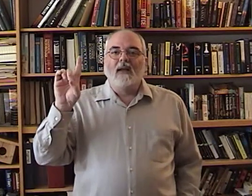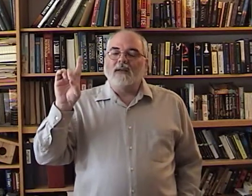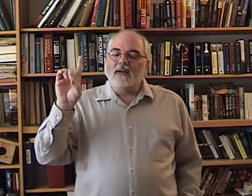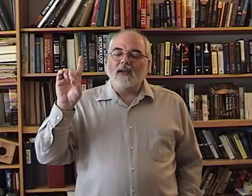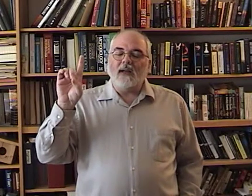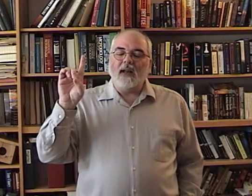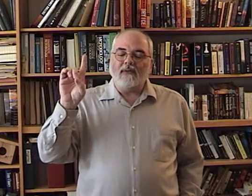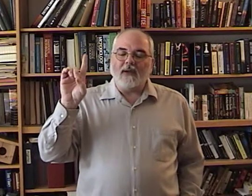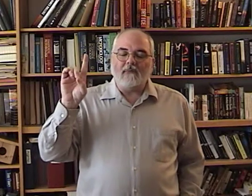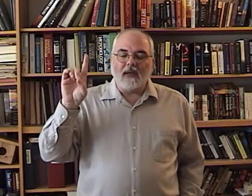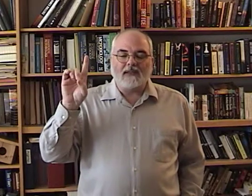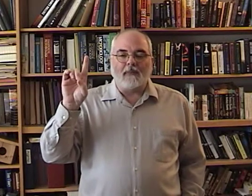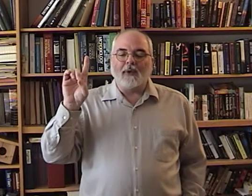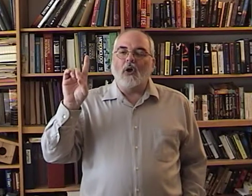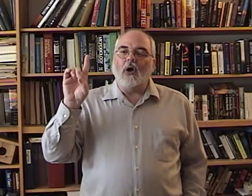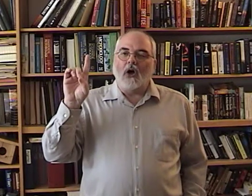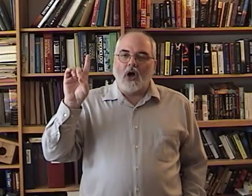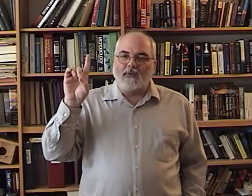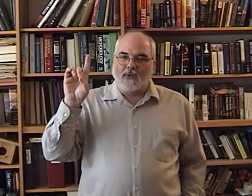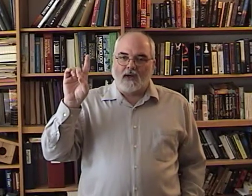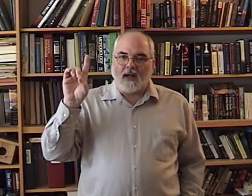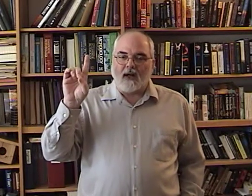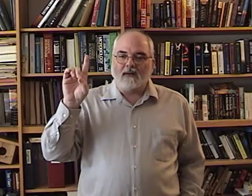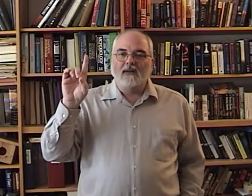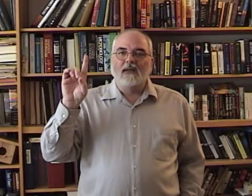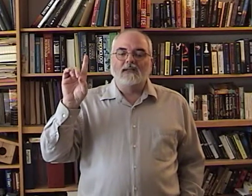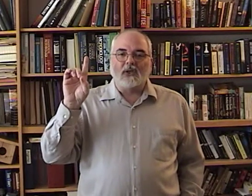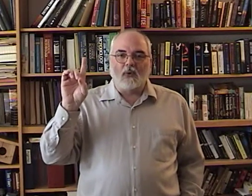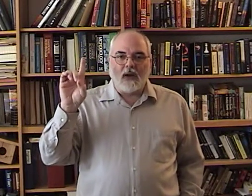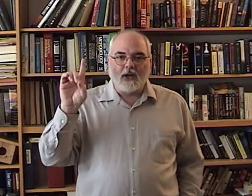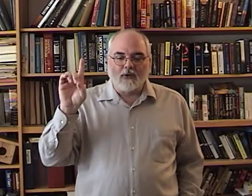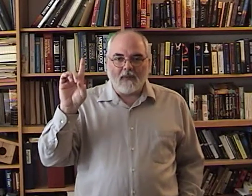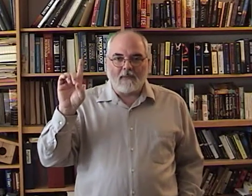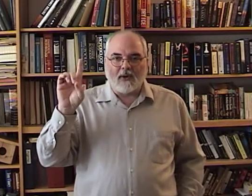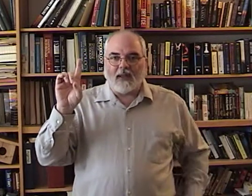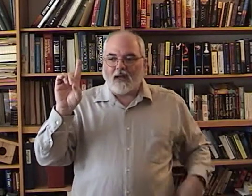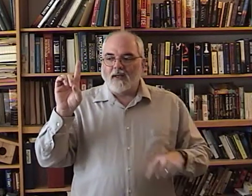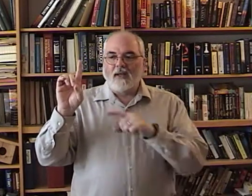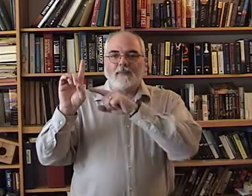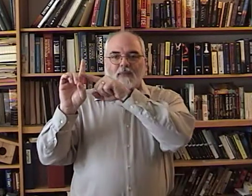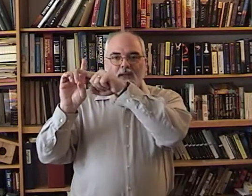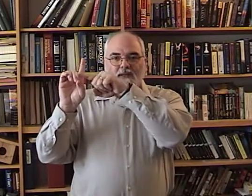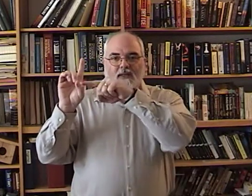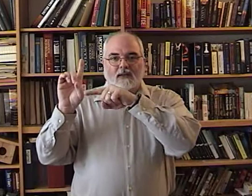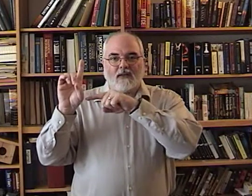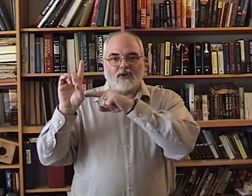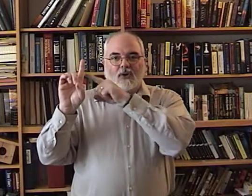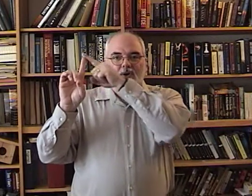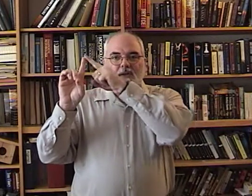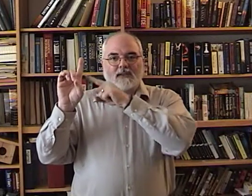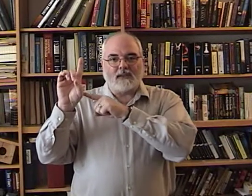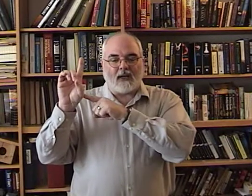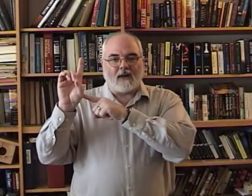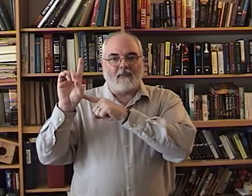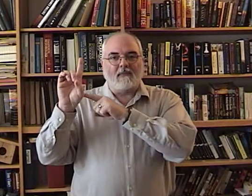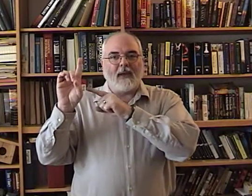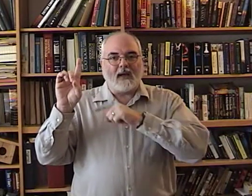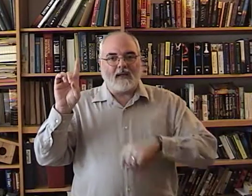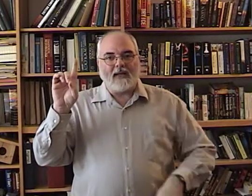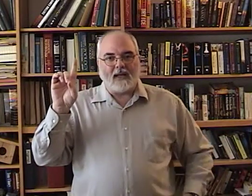D and F get mixed up an awful lot. So, the way you remember that is that the circle and stick make a D.